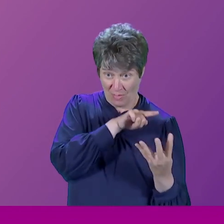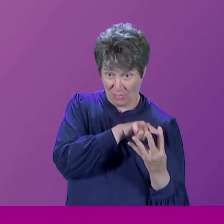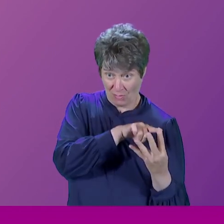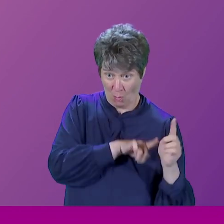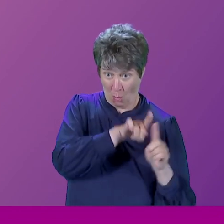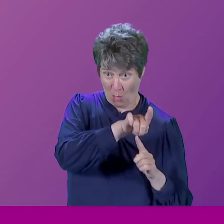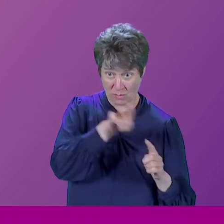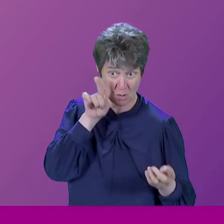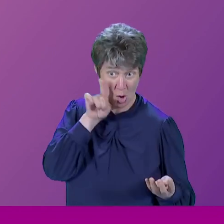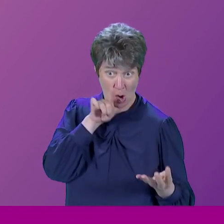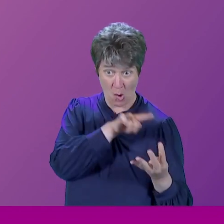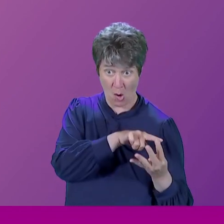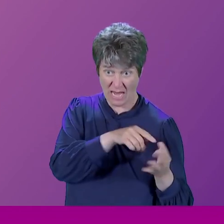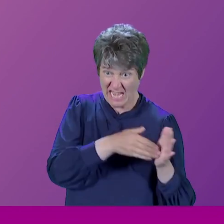something.